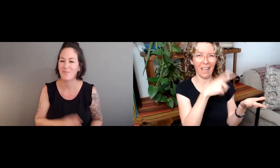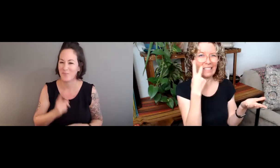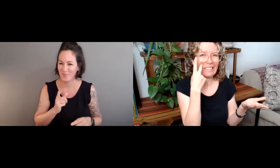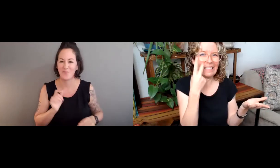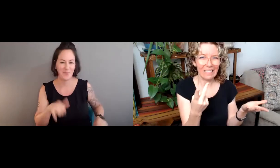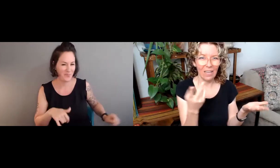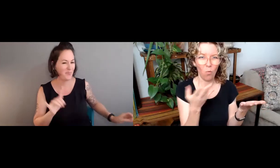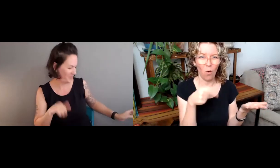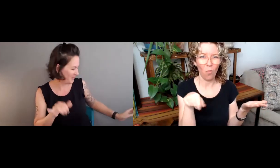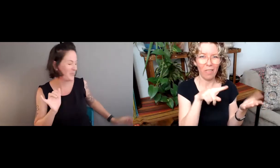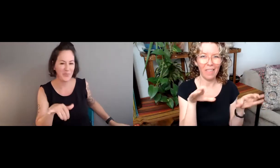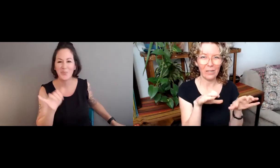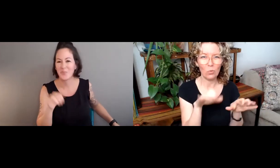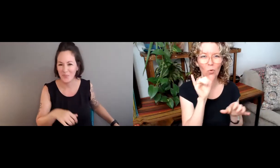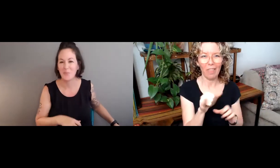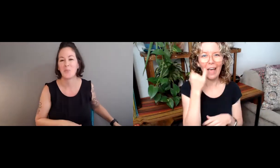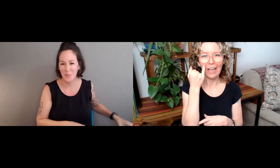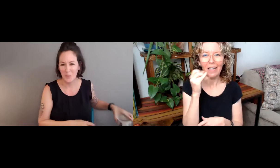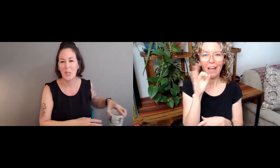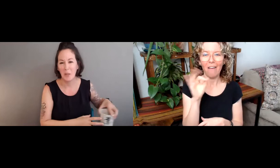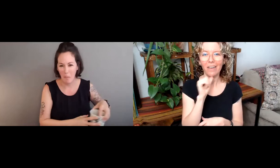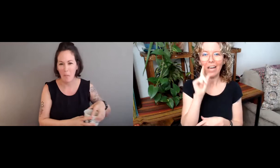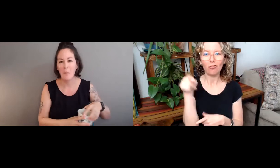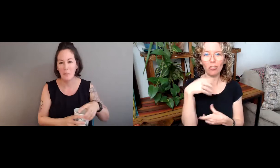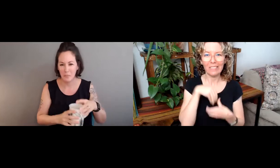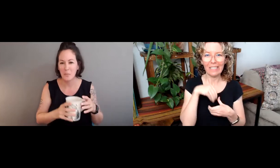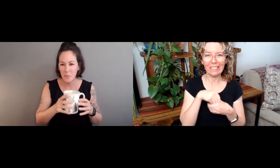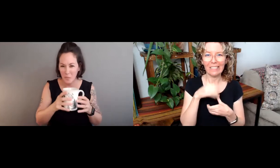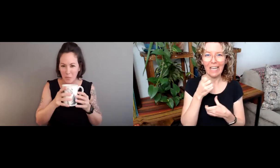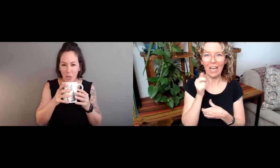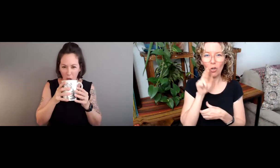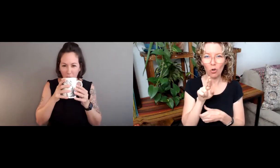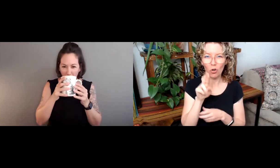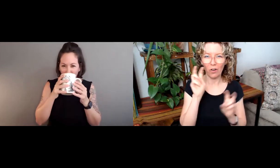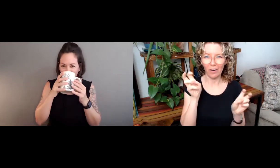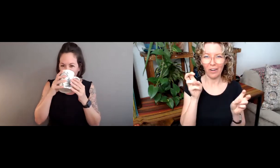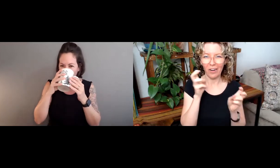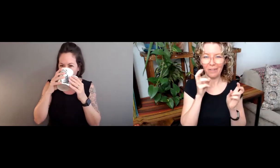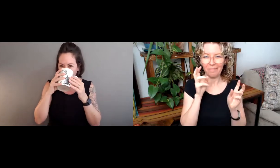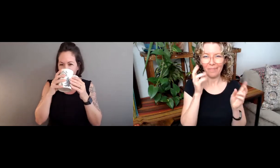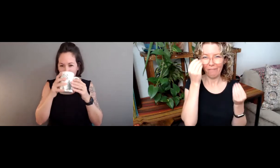information to be discoverable and be thinking about what they're going to do and how they're going to be able to access it